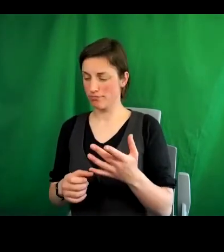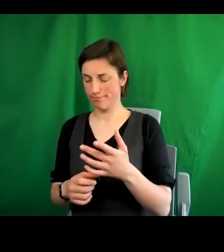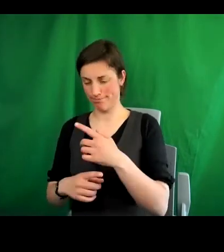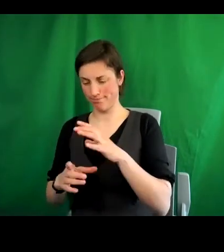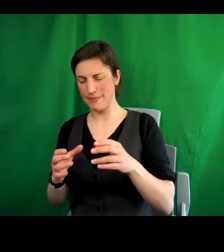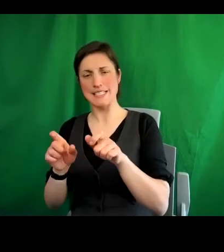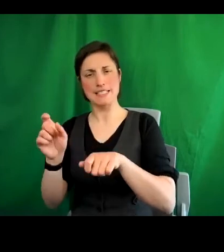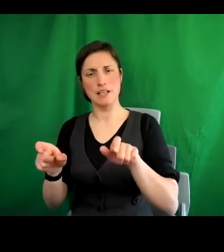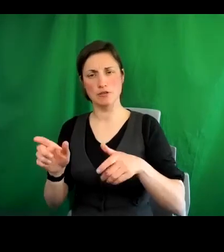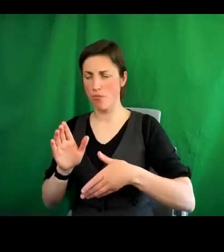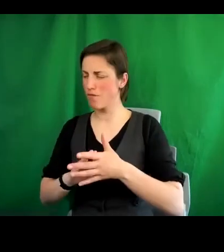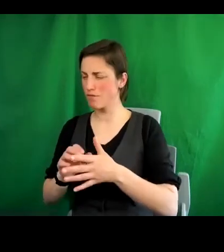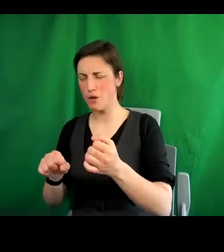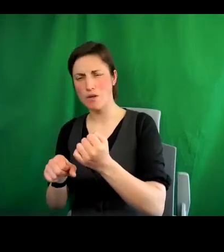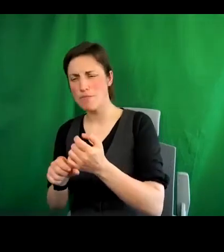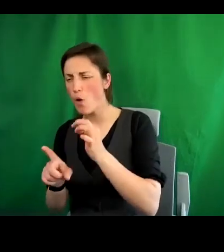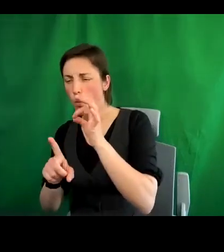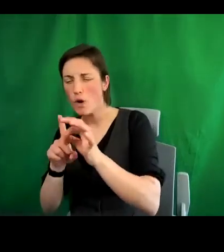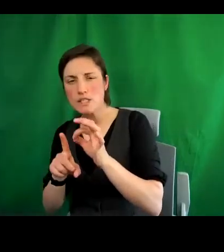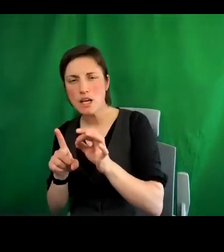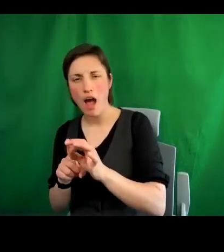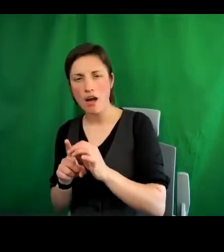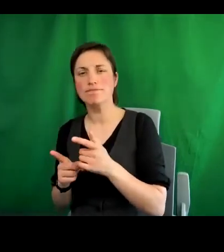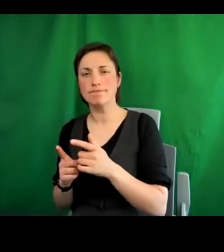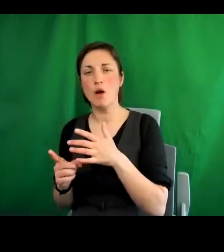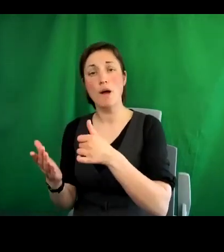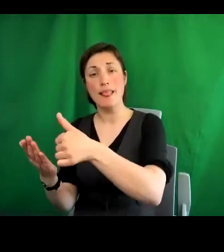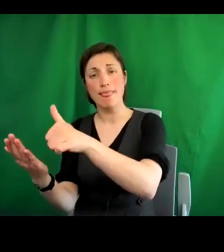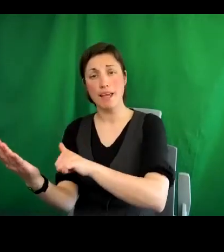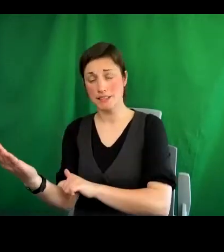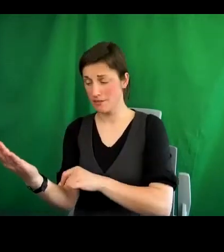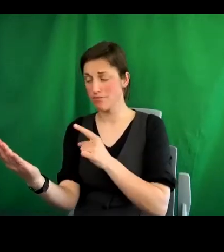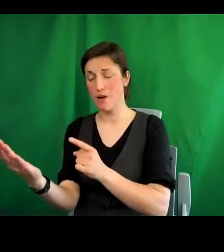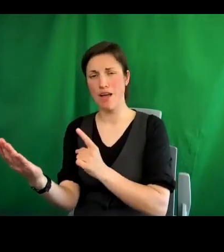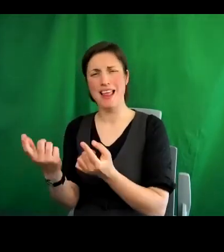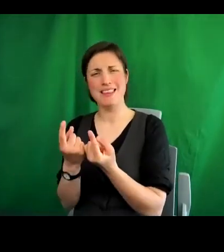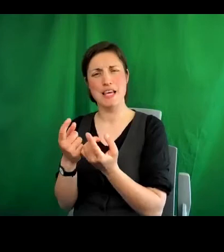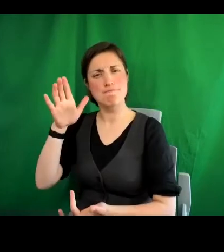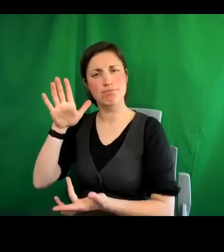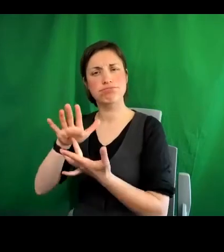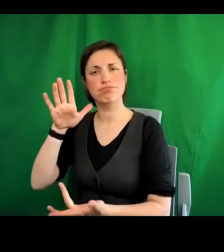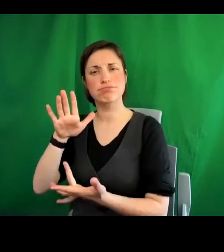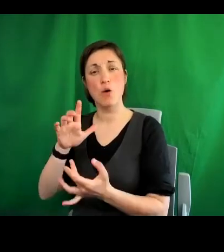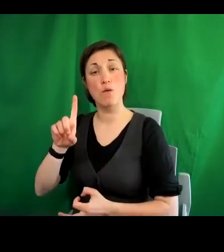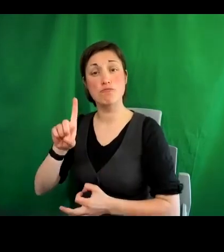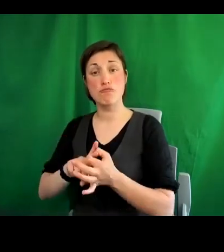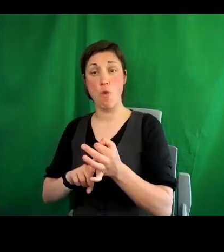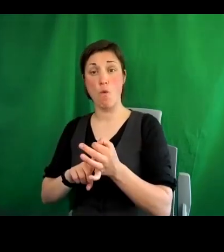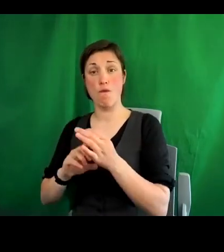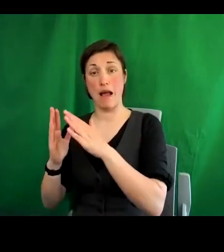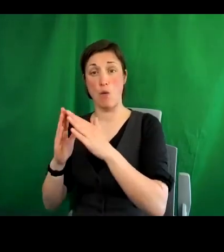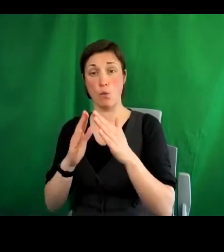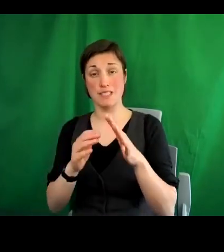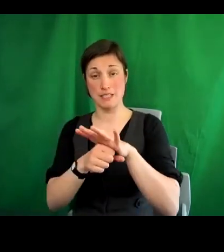survey, just asking people to list the priorities of things that needed done to improve housing and living conditions